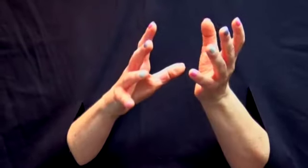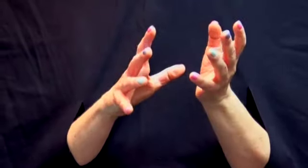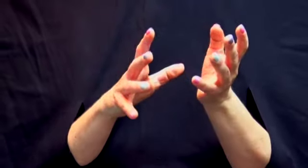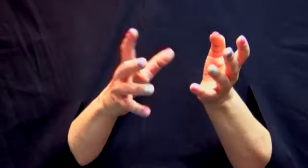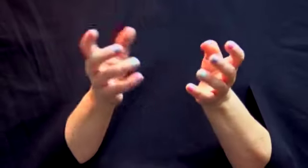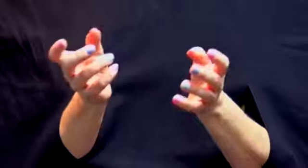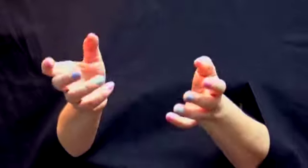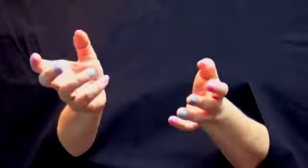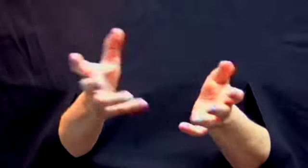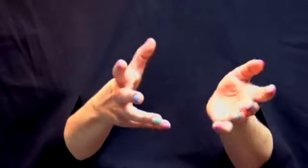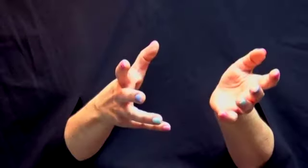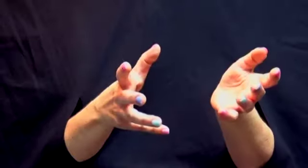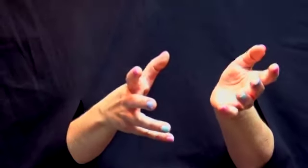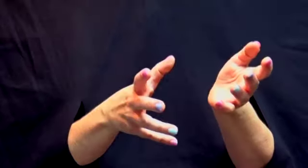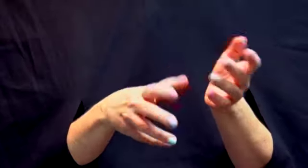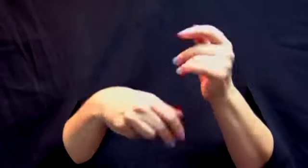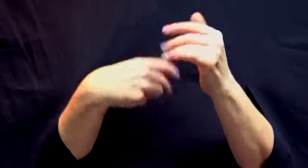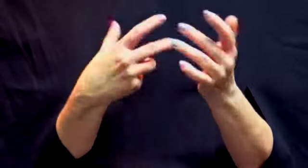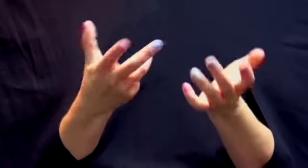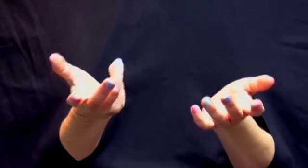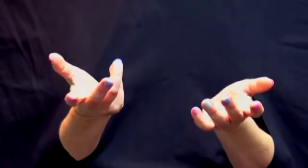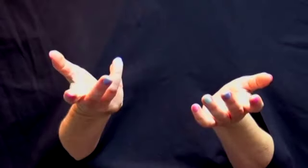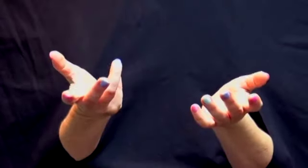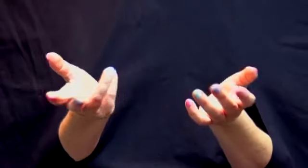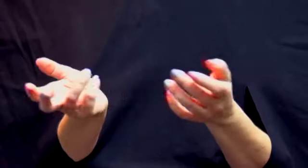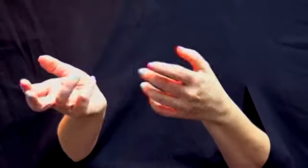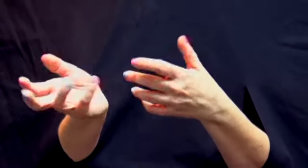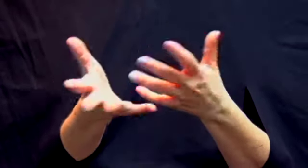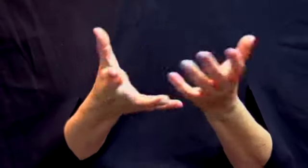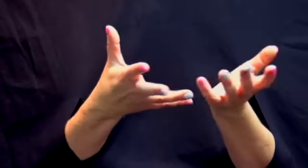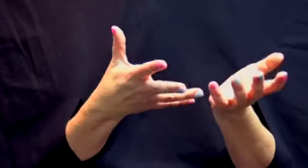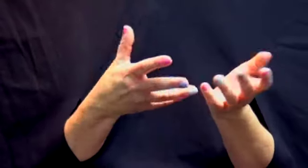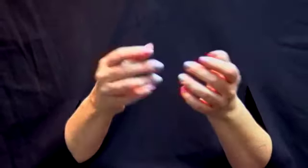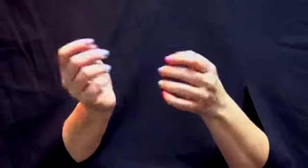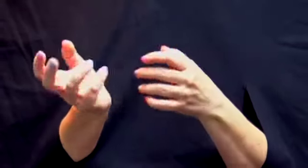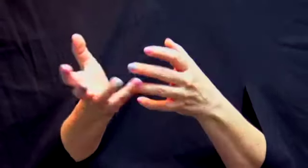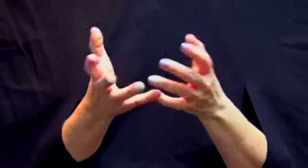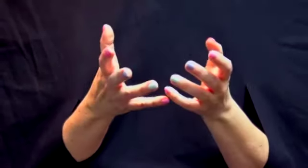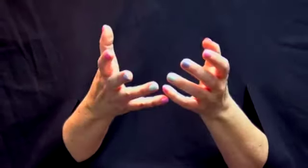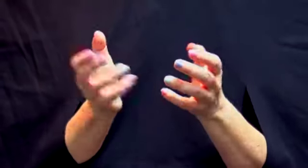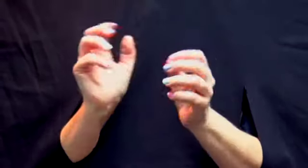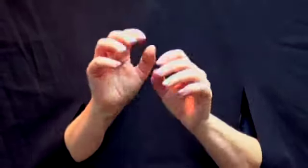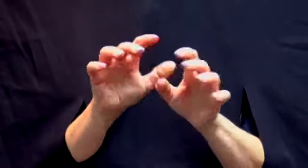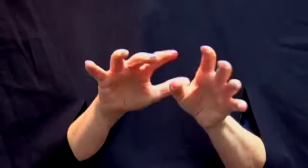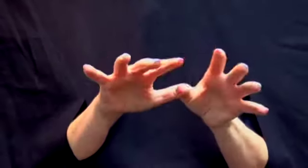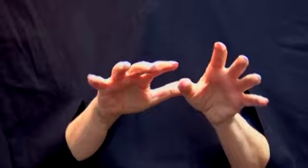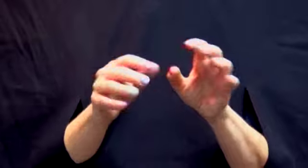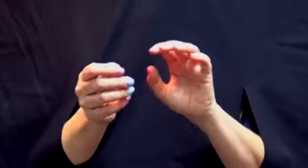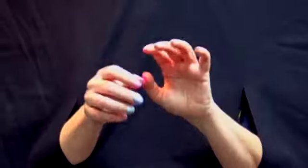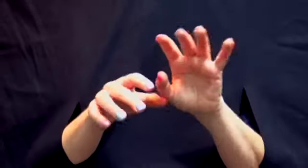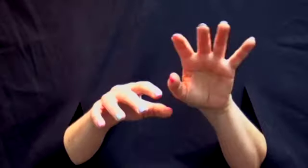system. So, when you're working on someone that can't do a movement, in a sense what you're offering them is